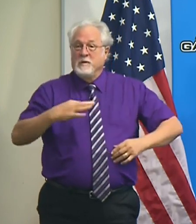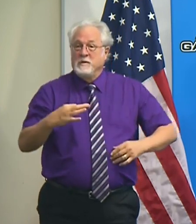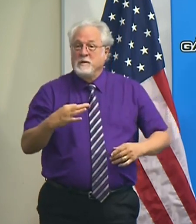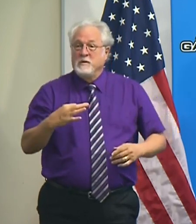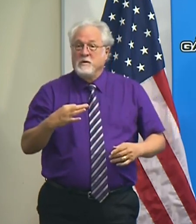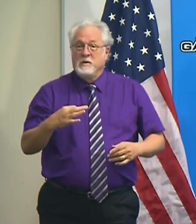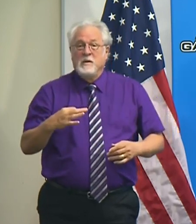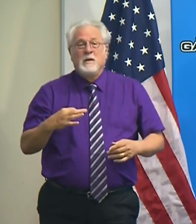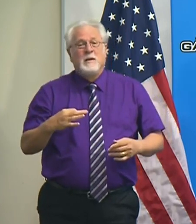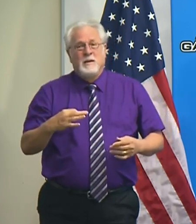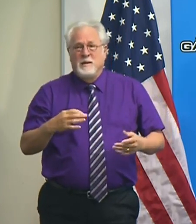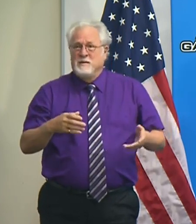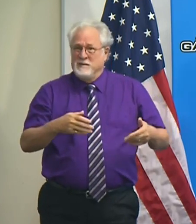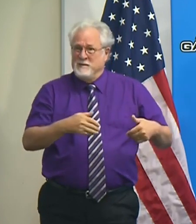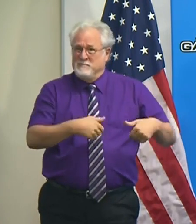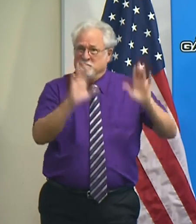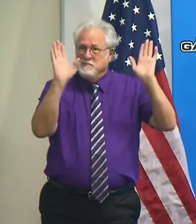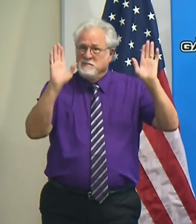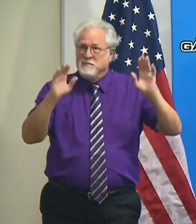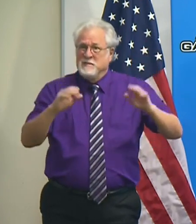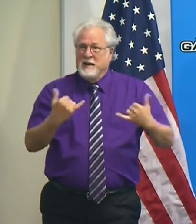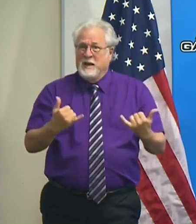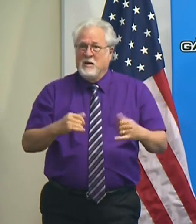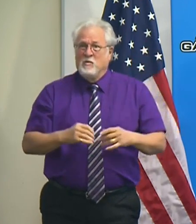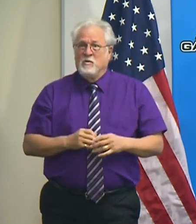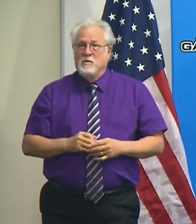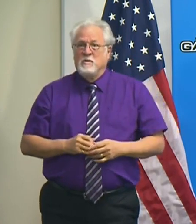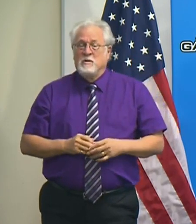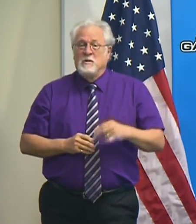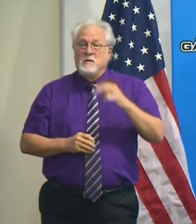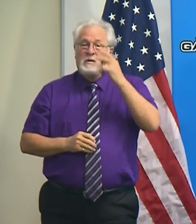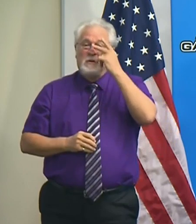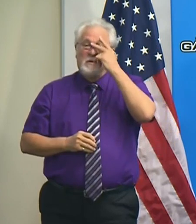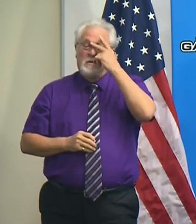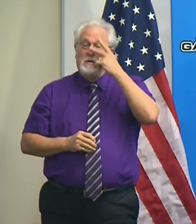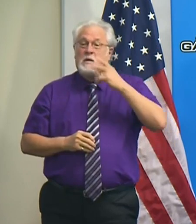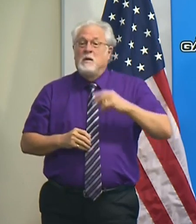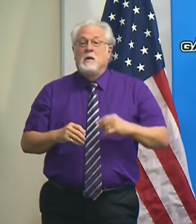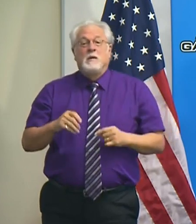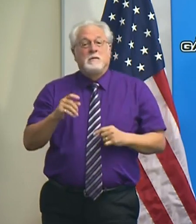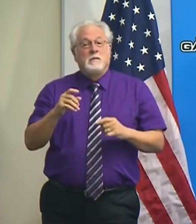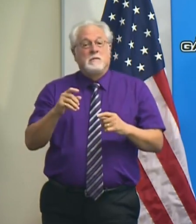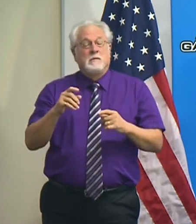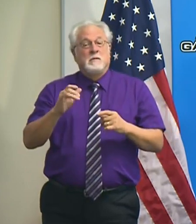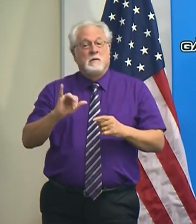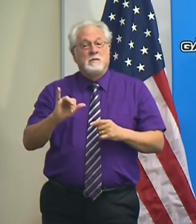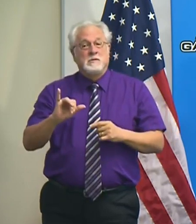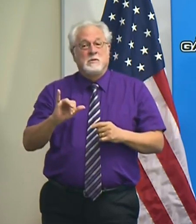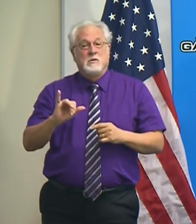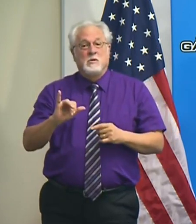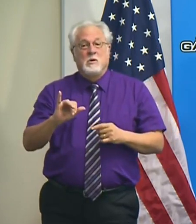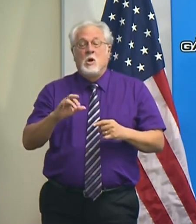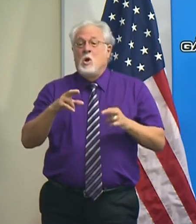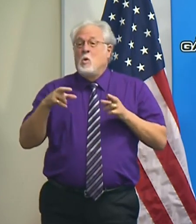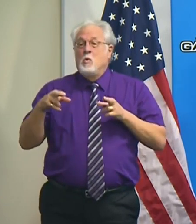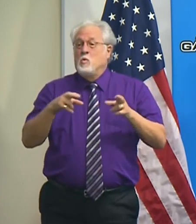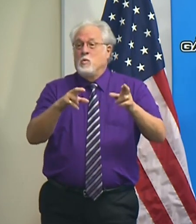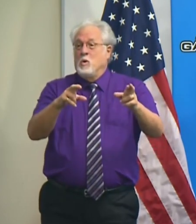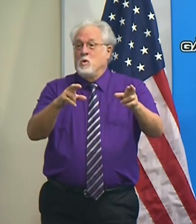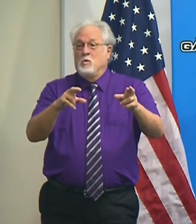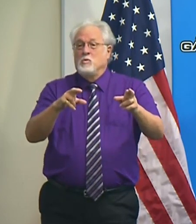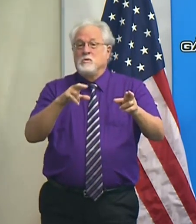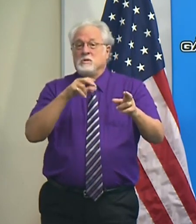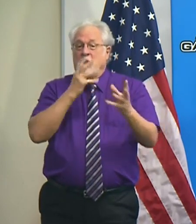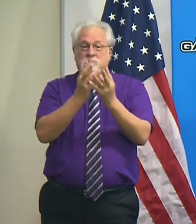or uh, need you evacuating now. Um, and by the way, the the road network is not so